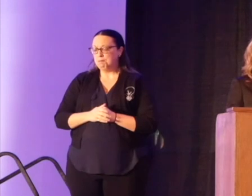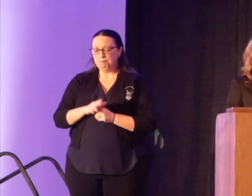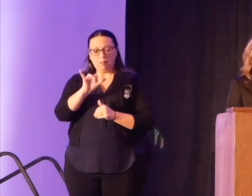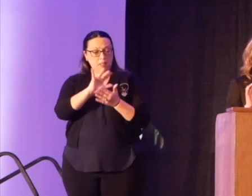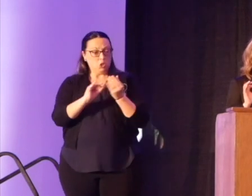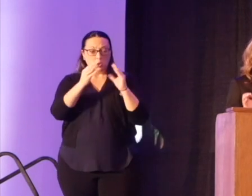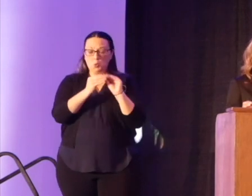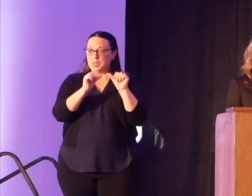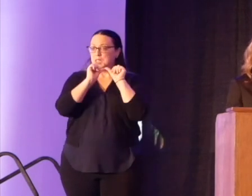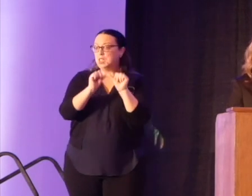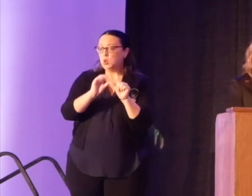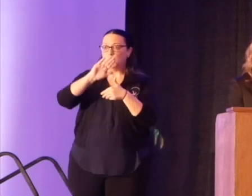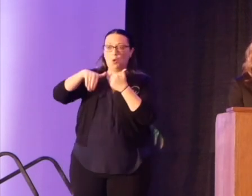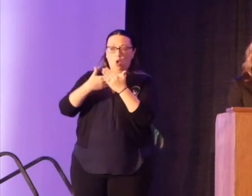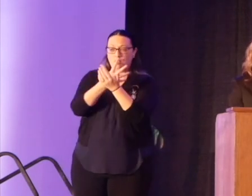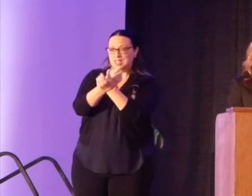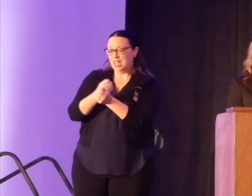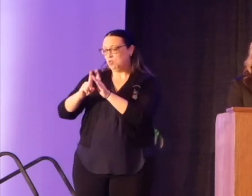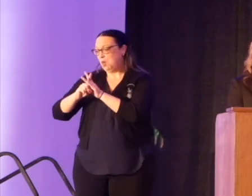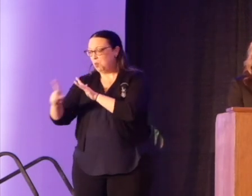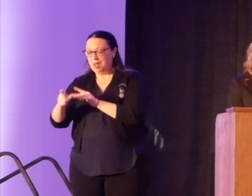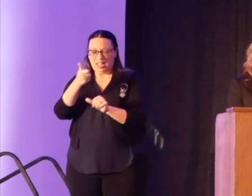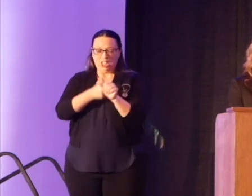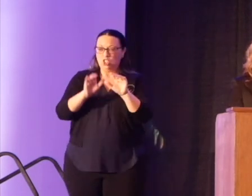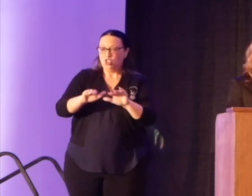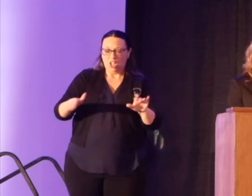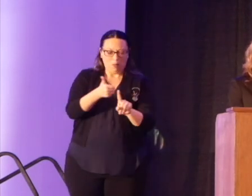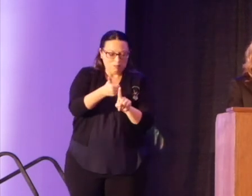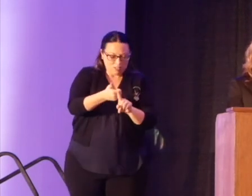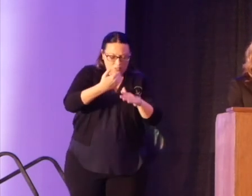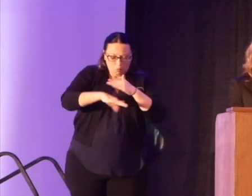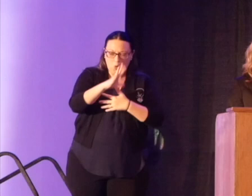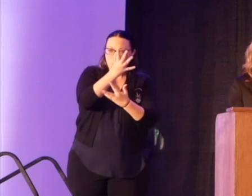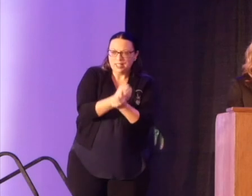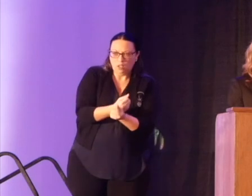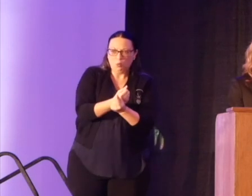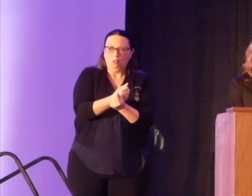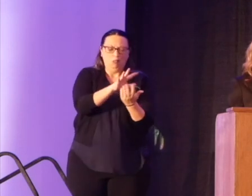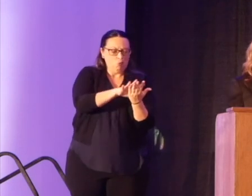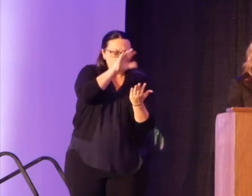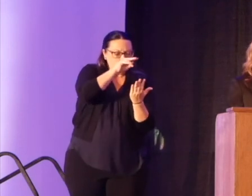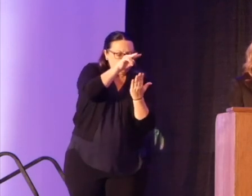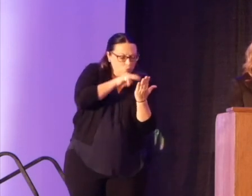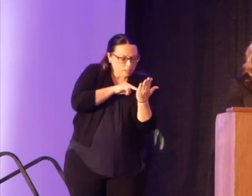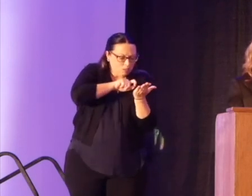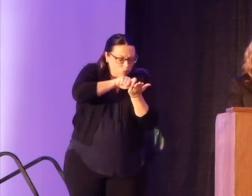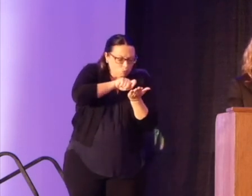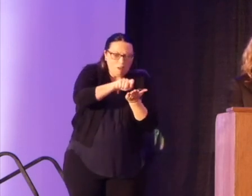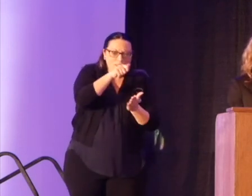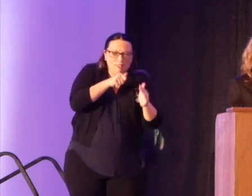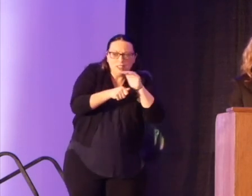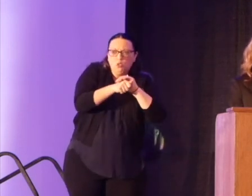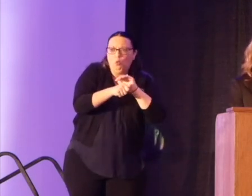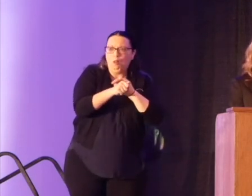with every runaway slave, every enslaved child, who secretly learned to read and write by the dim light of a candle and